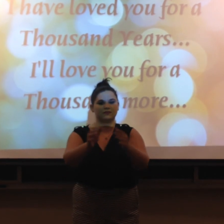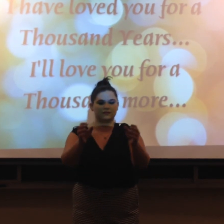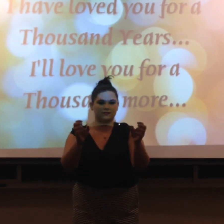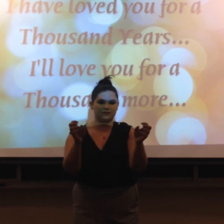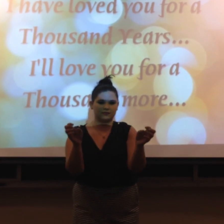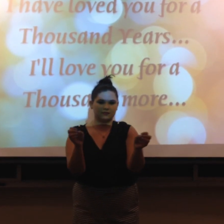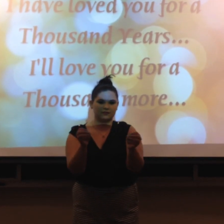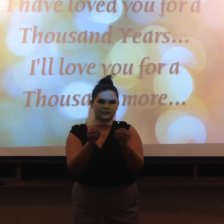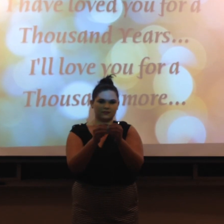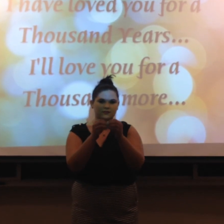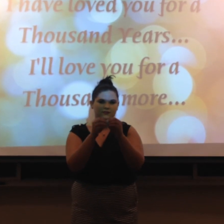years